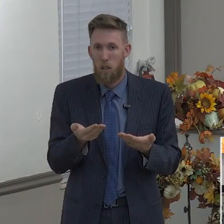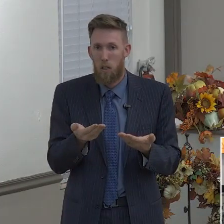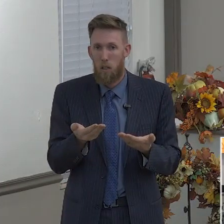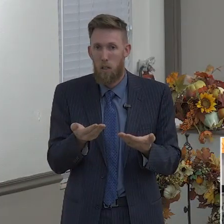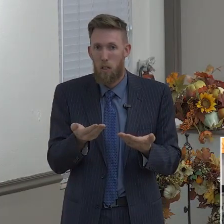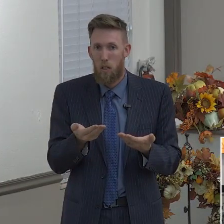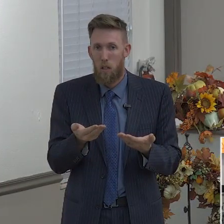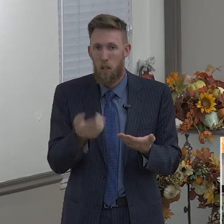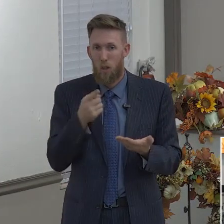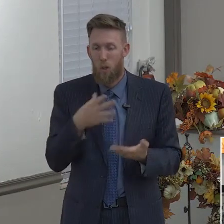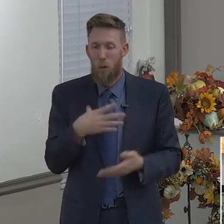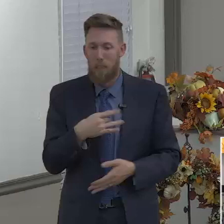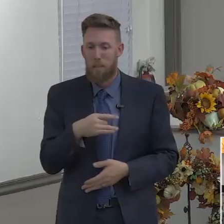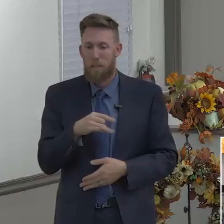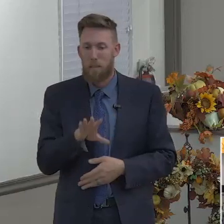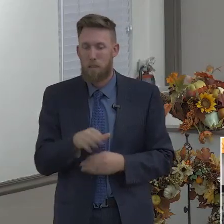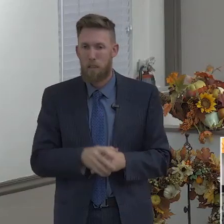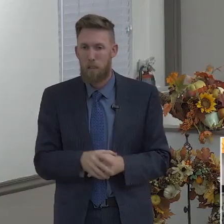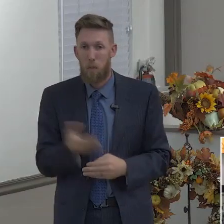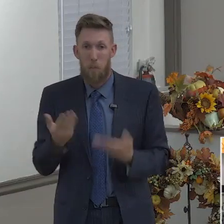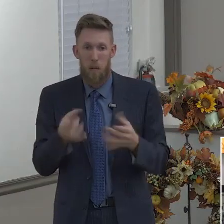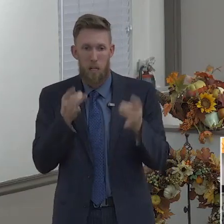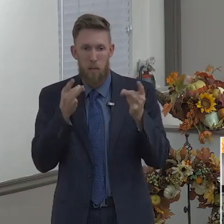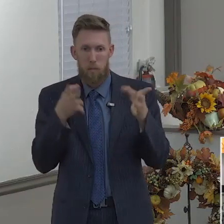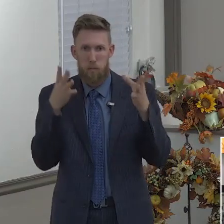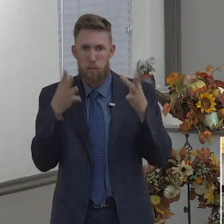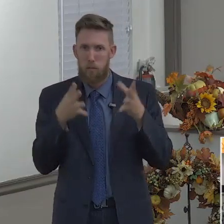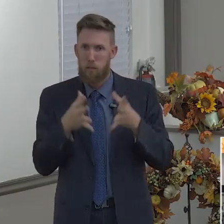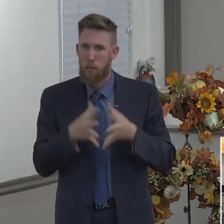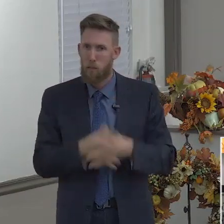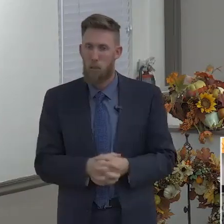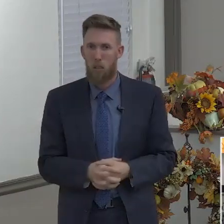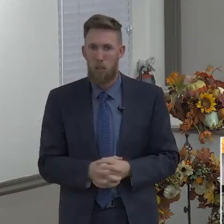hatred for, that you don't want to talk to them?